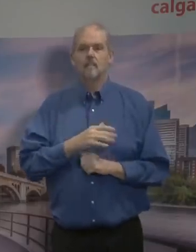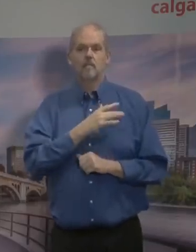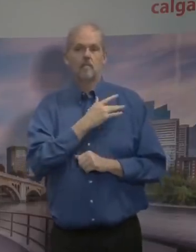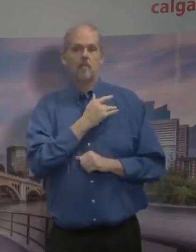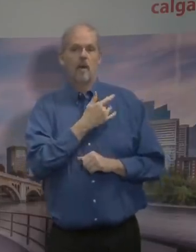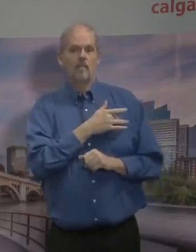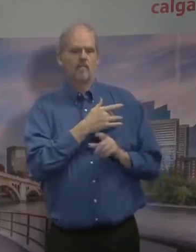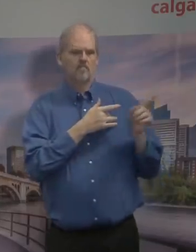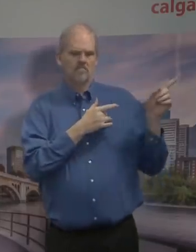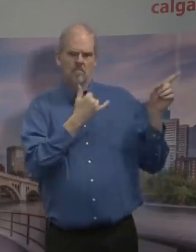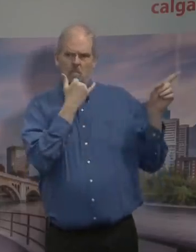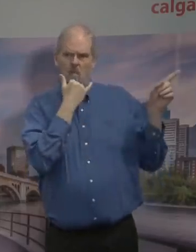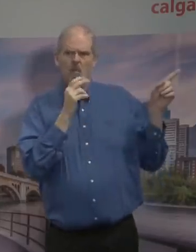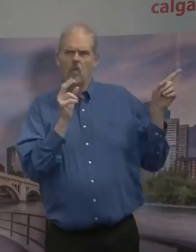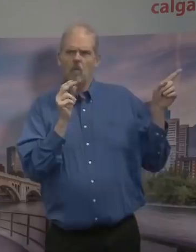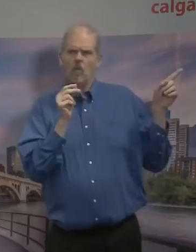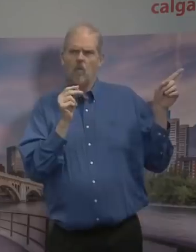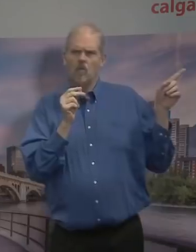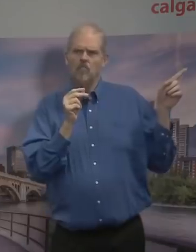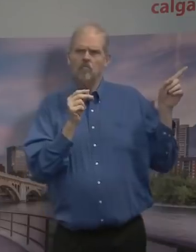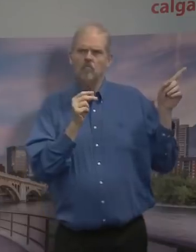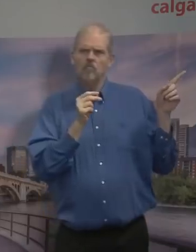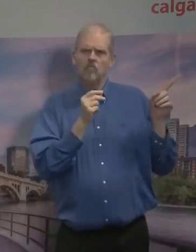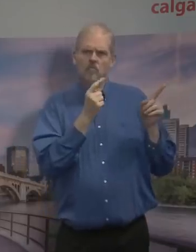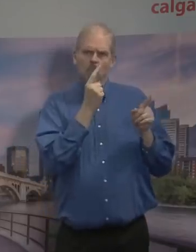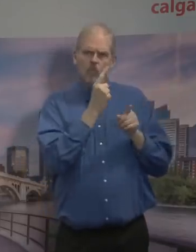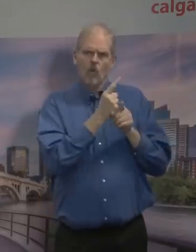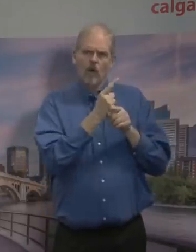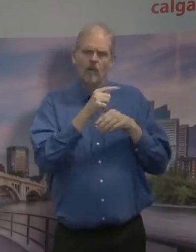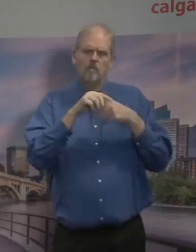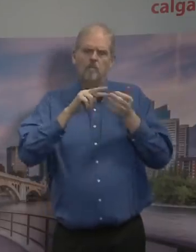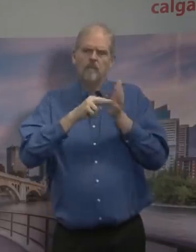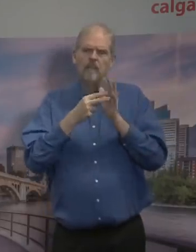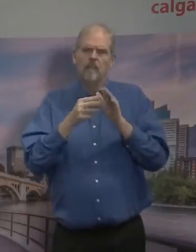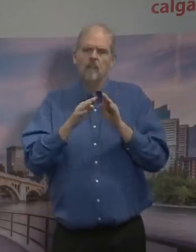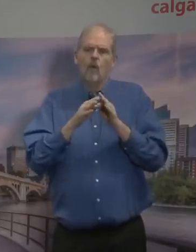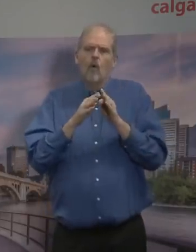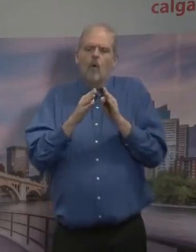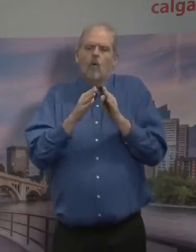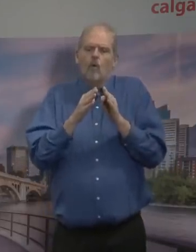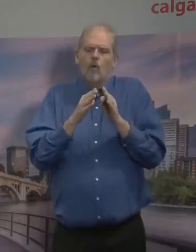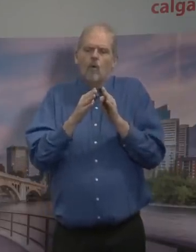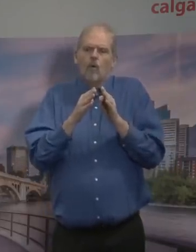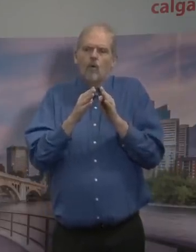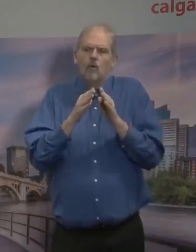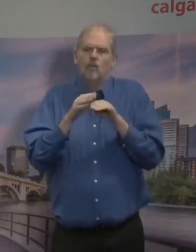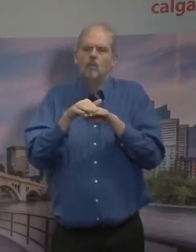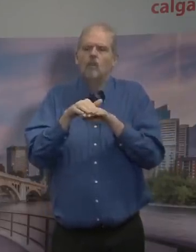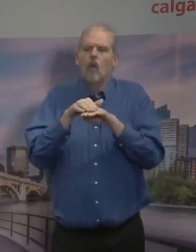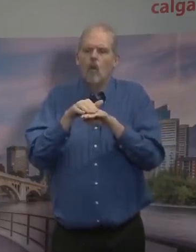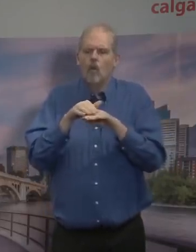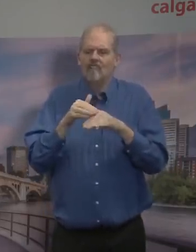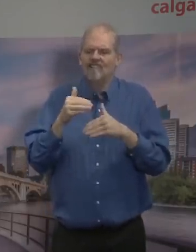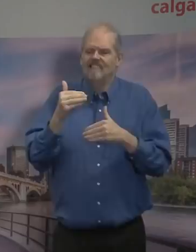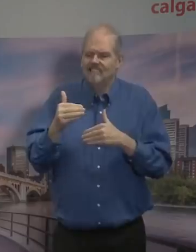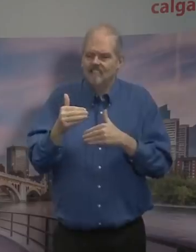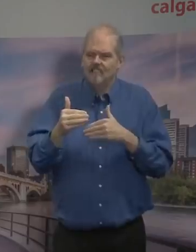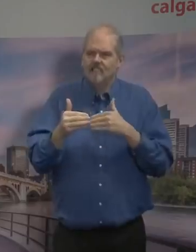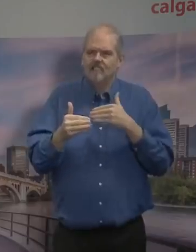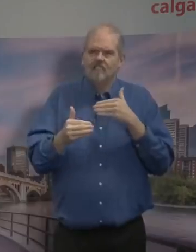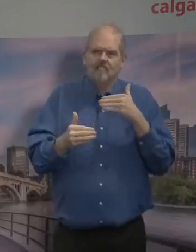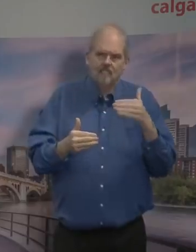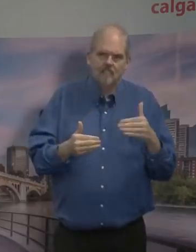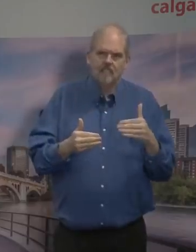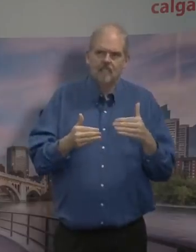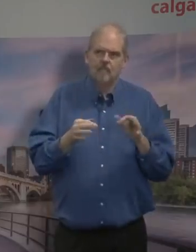right now in doing so. It is a very thoughtful plan. It is very oriented towards information and data which is something